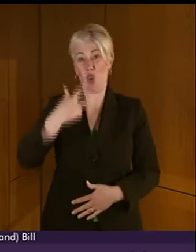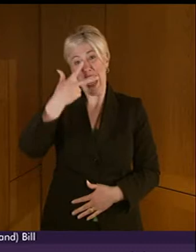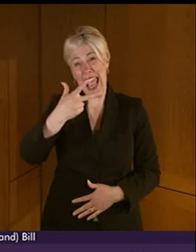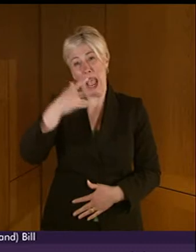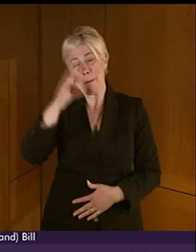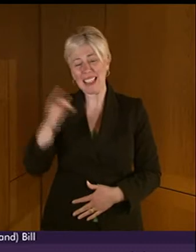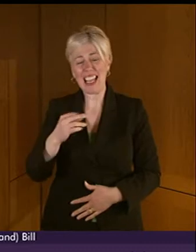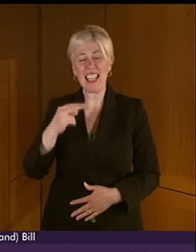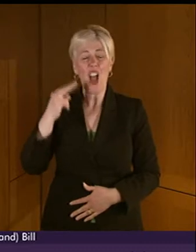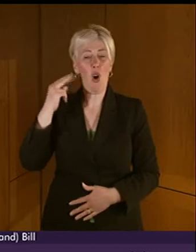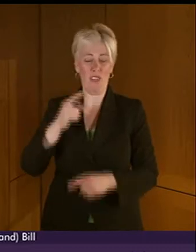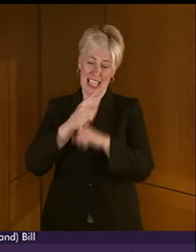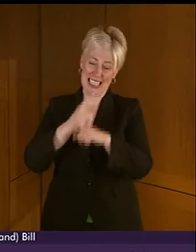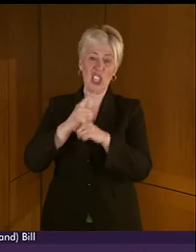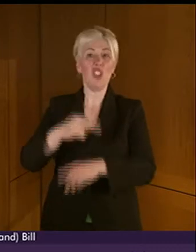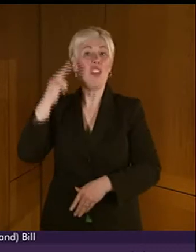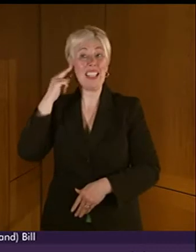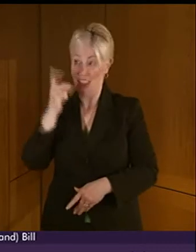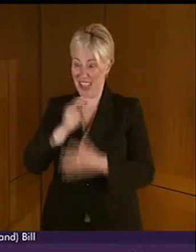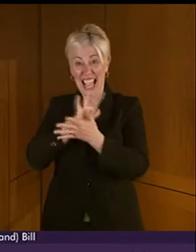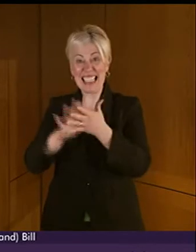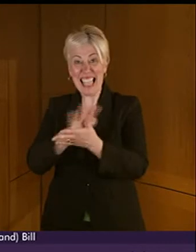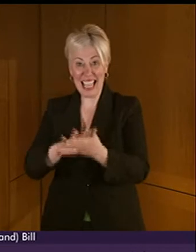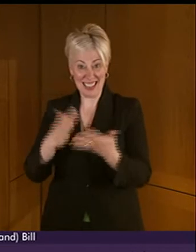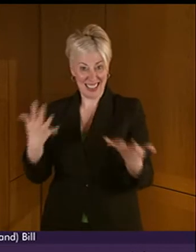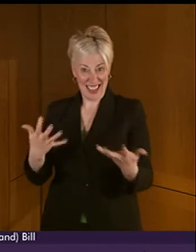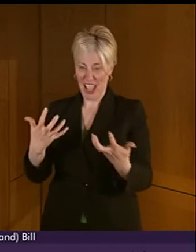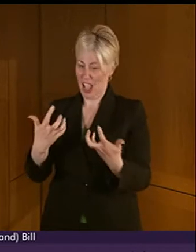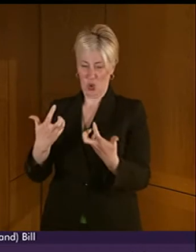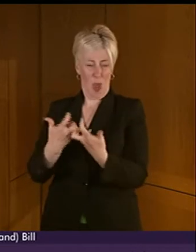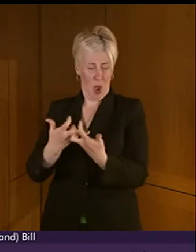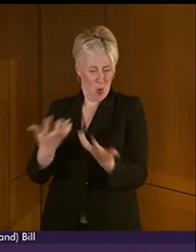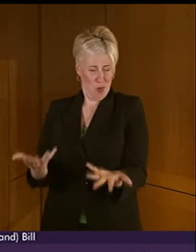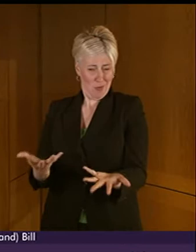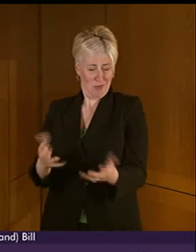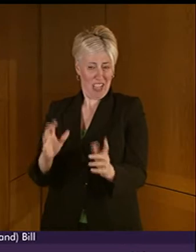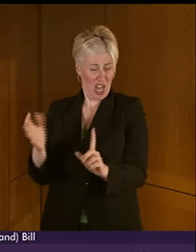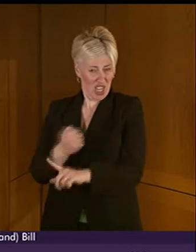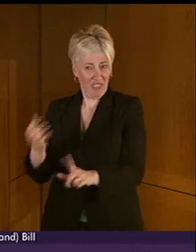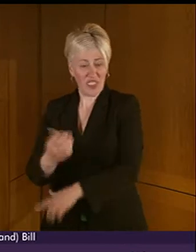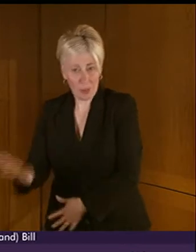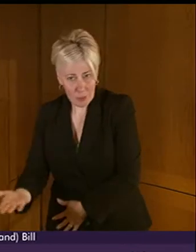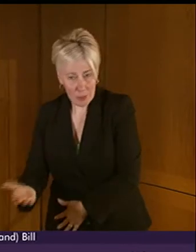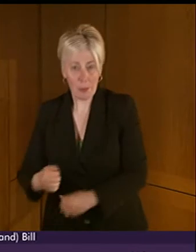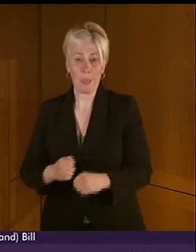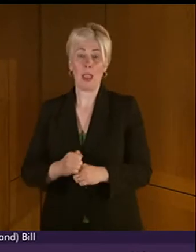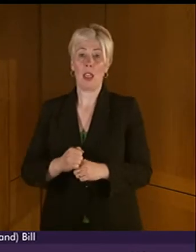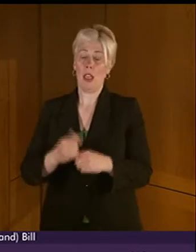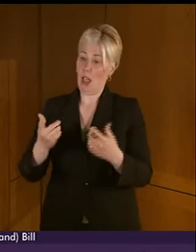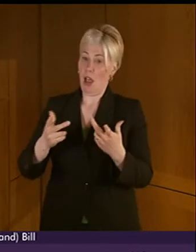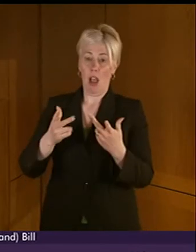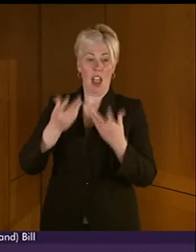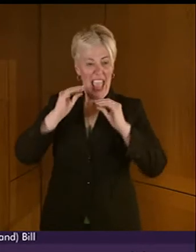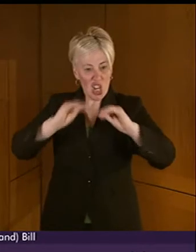is of major concern to many, and it is not something that can be addressed by this bill directly. Although being able to have access to communication from teachers and other